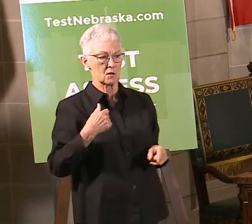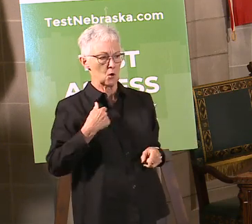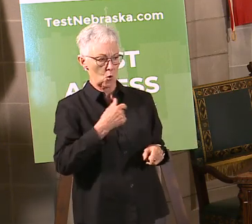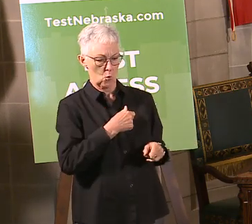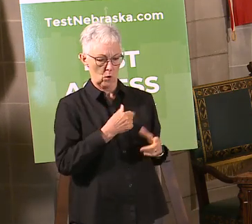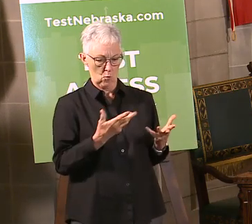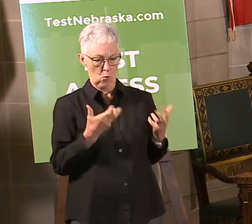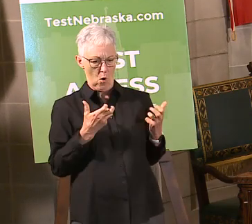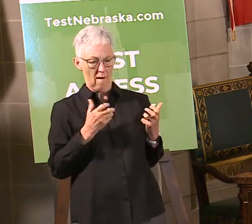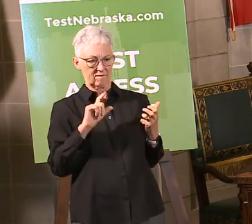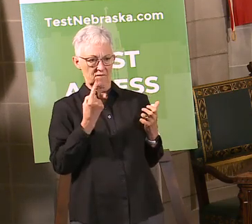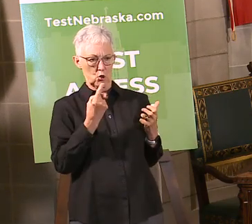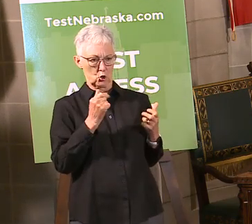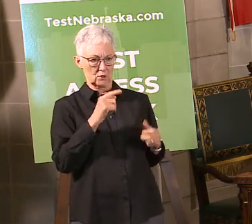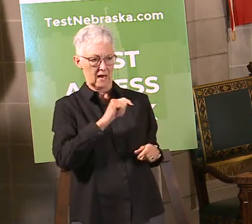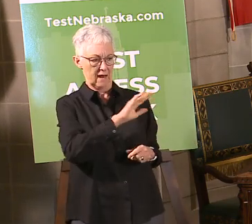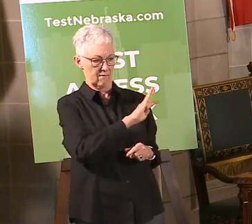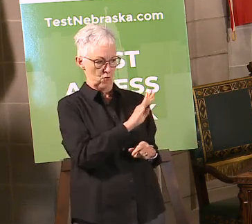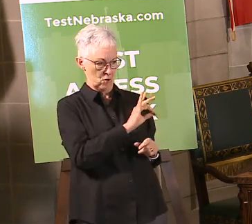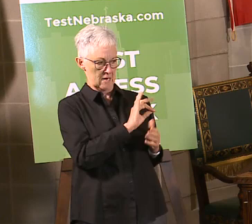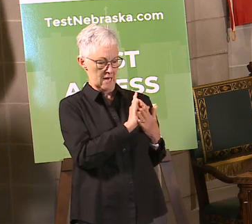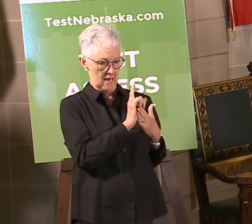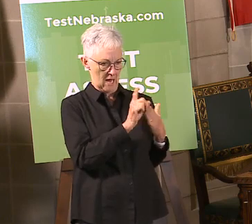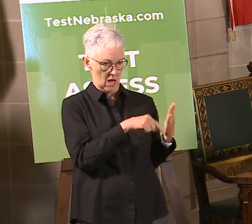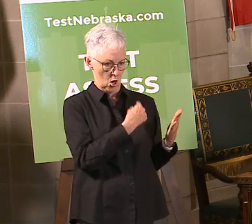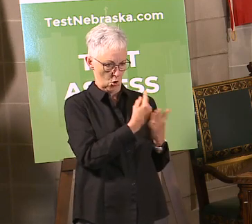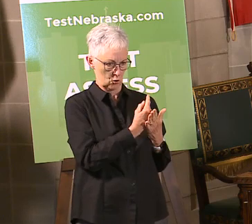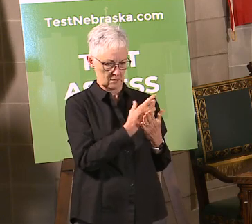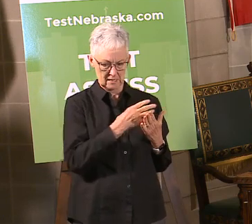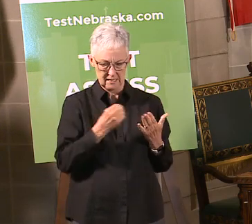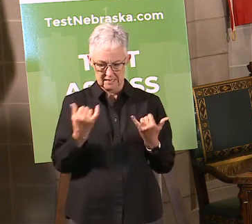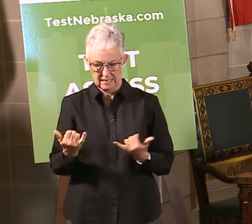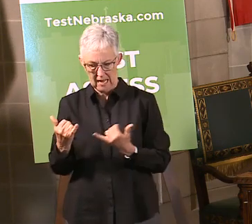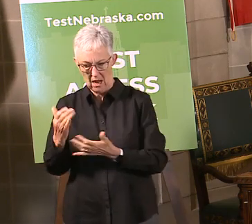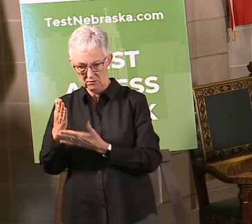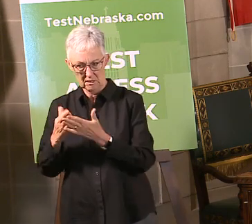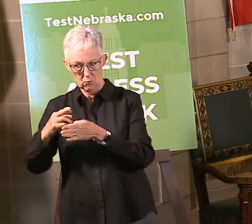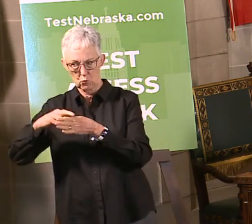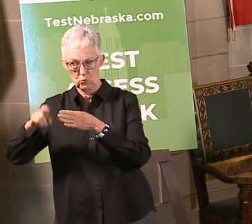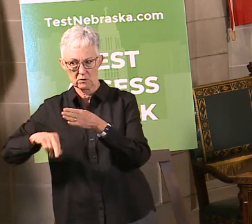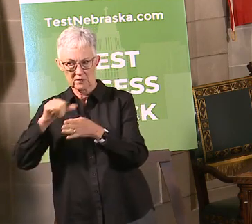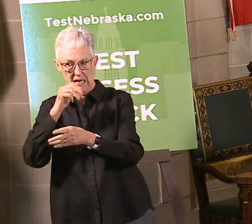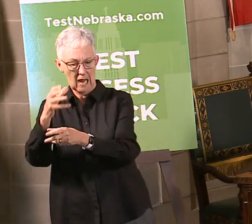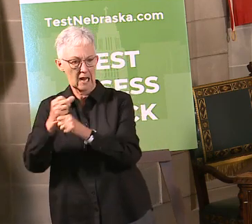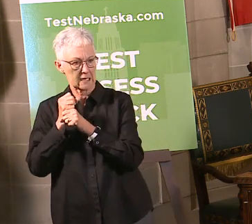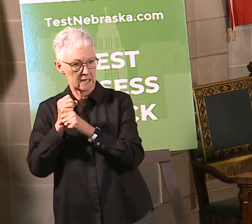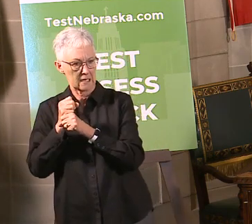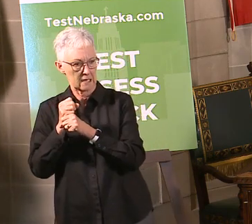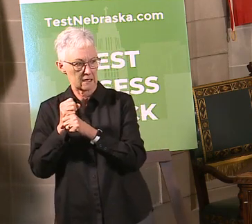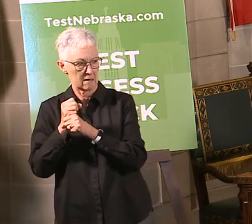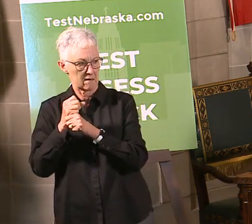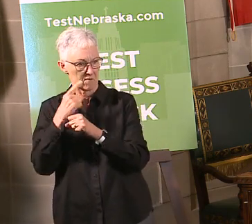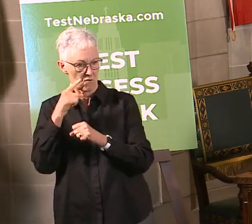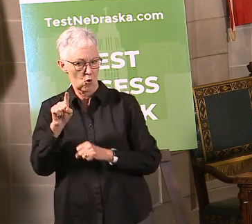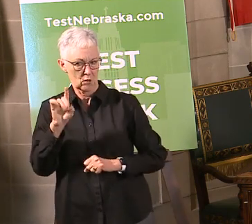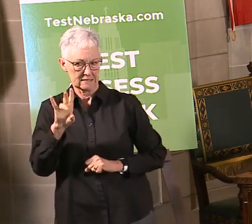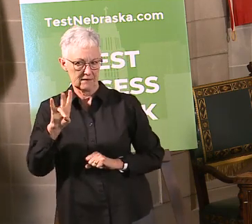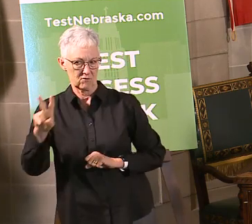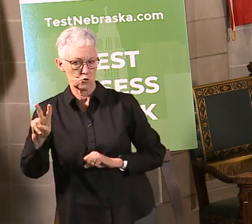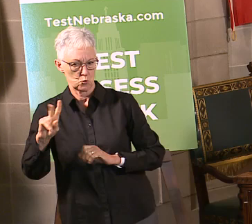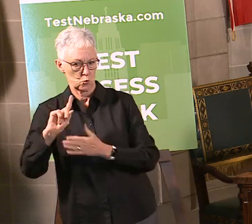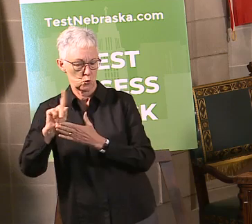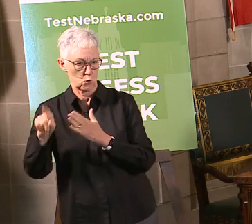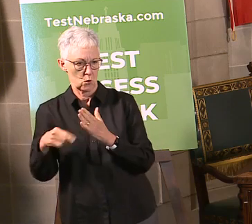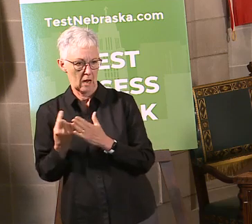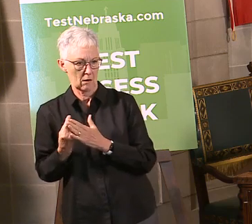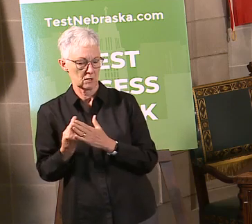setting the expectations in 72 hours, or, sorry, 48 hours versus 72 hours. And that was actually just based upon, if you look at the mean testing time of all of